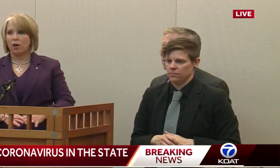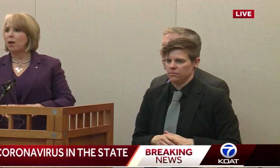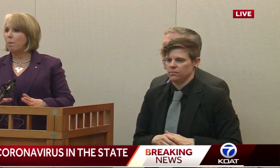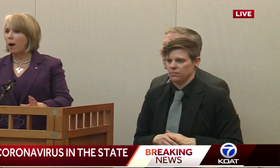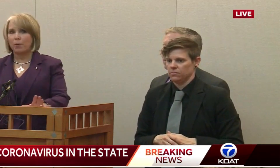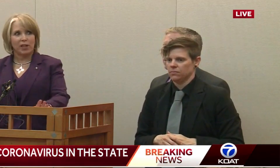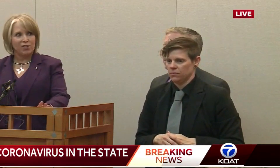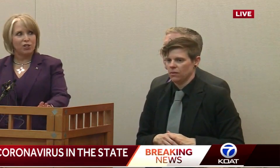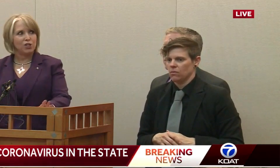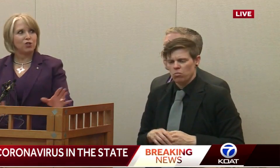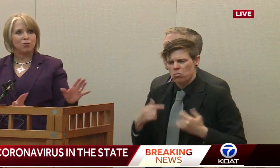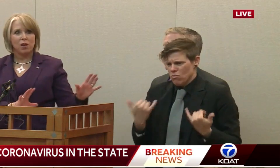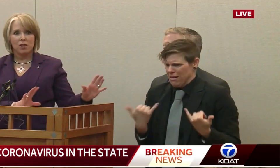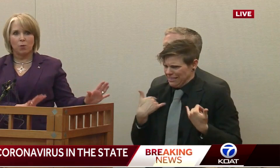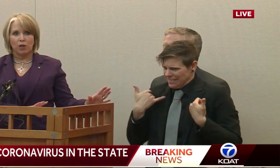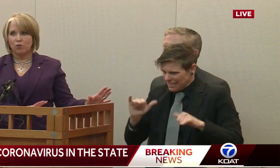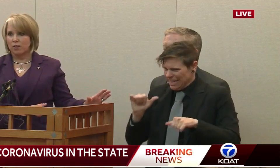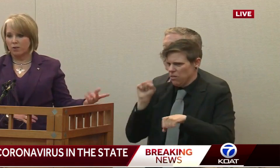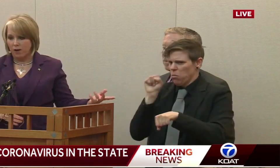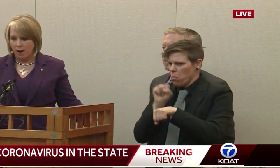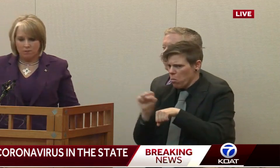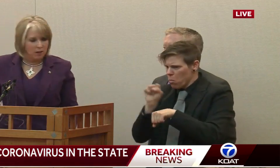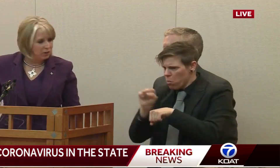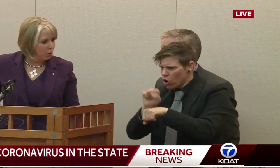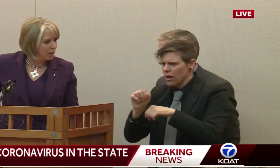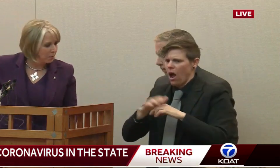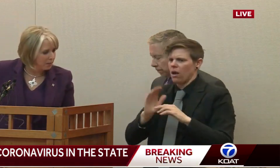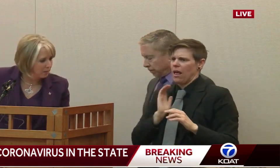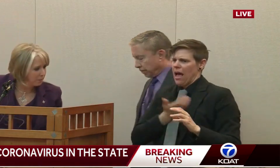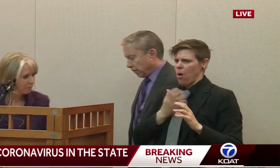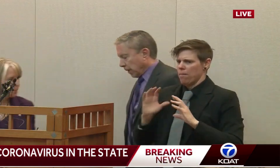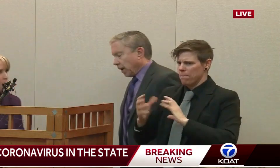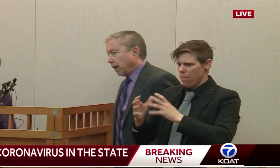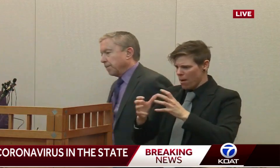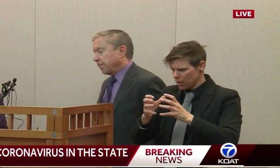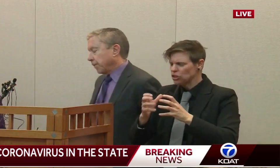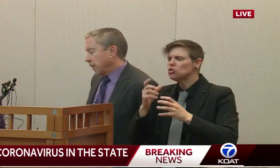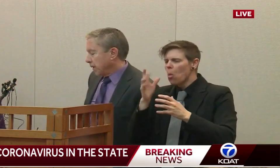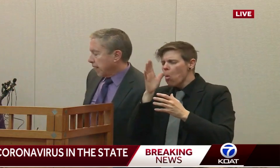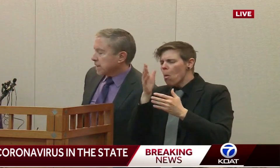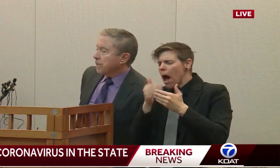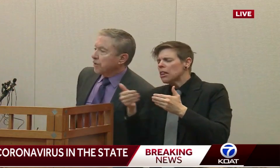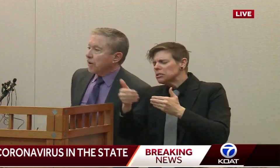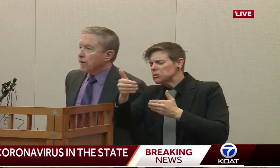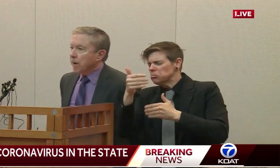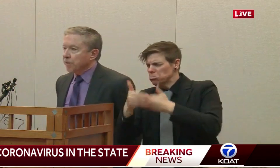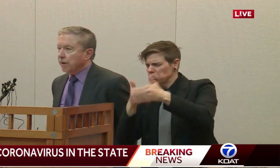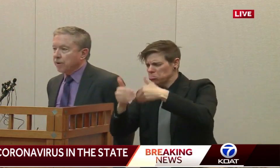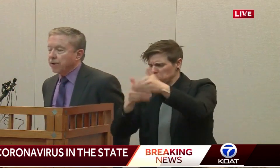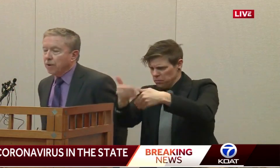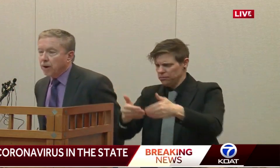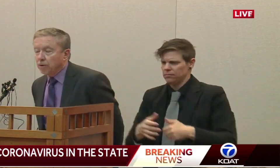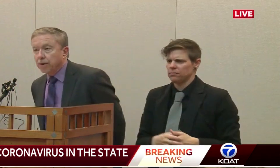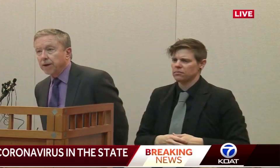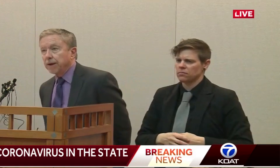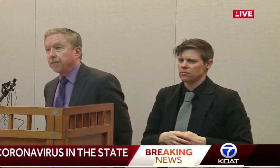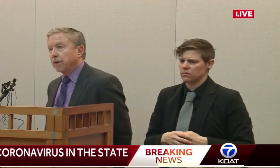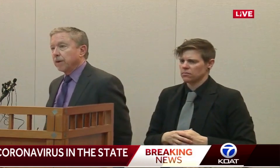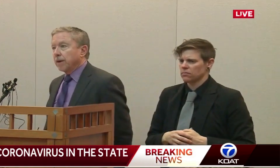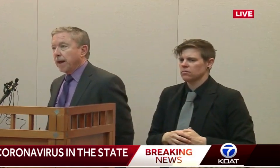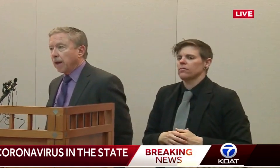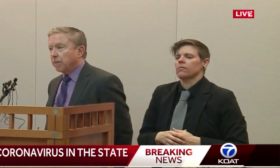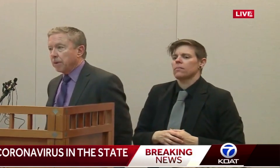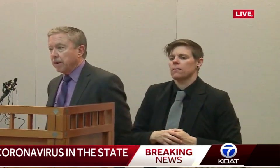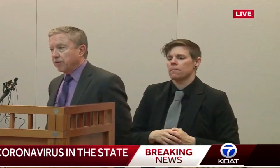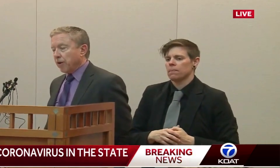be based on population issues that we're addressing right now. Doctor, did I miss? Last time we talked about Dr. Iralu in